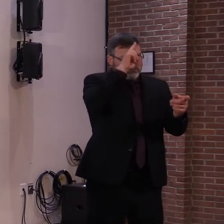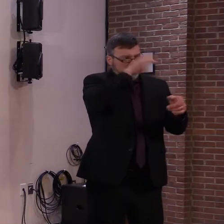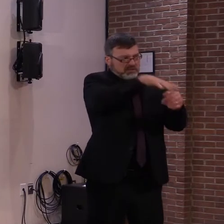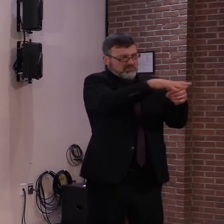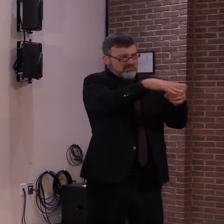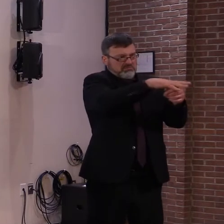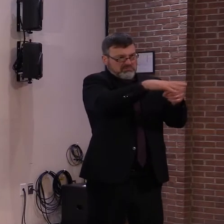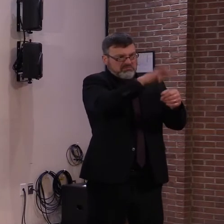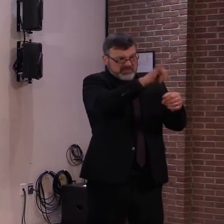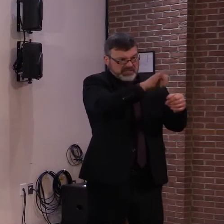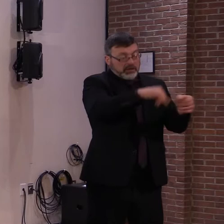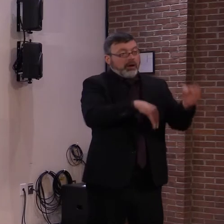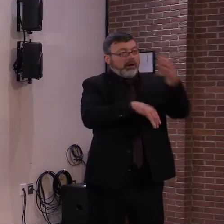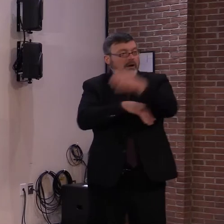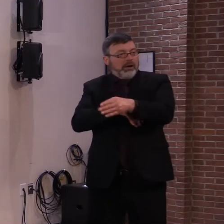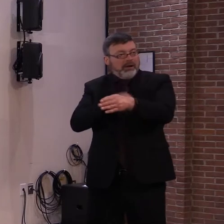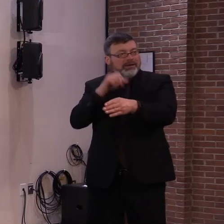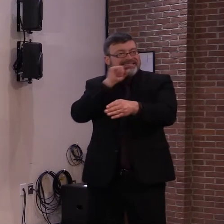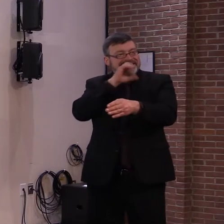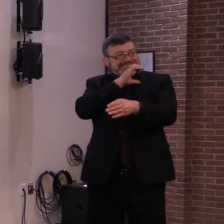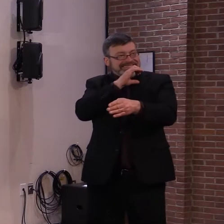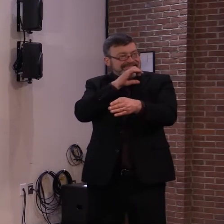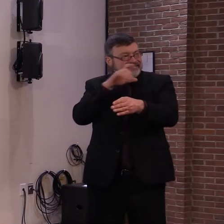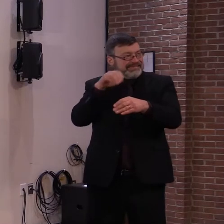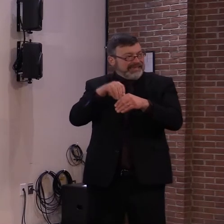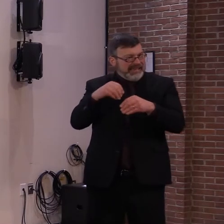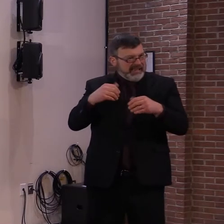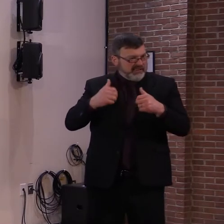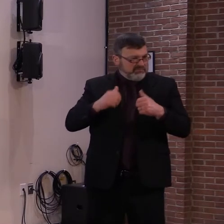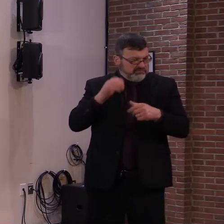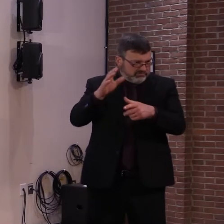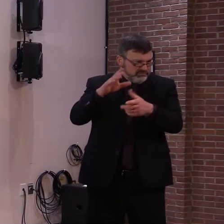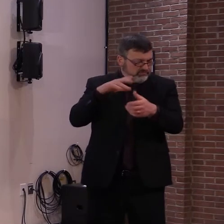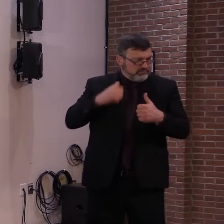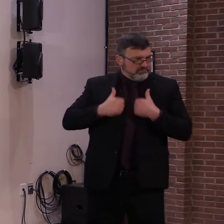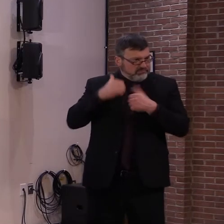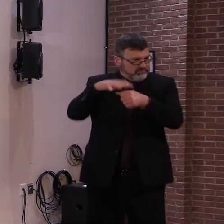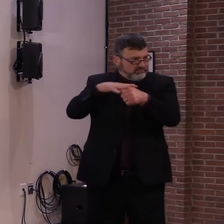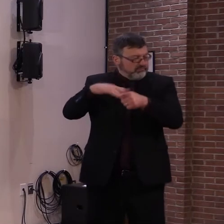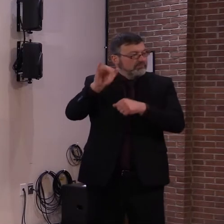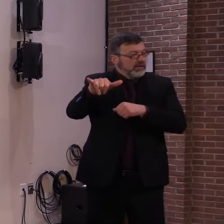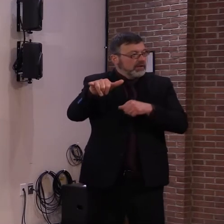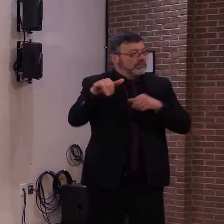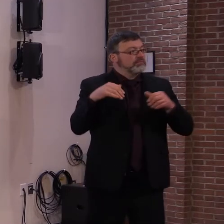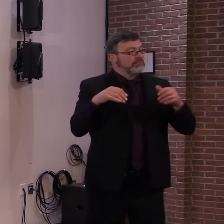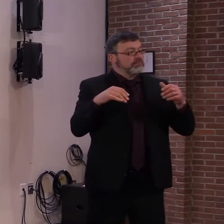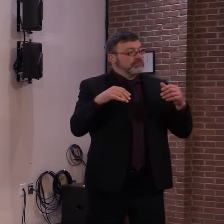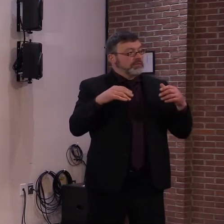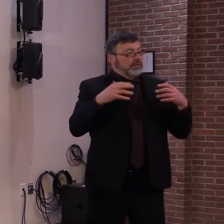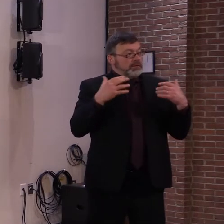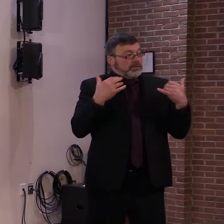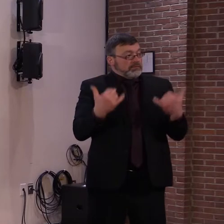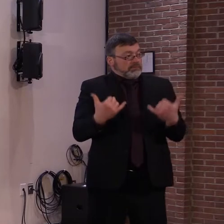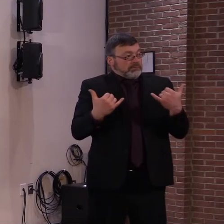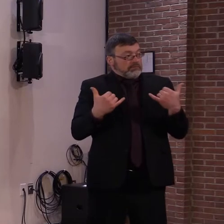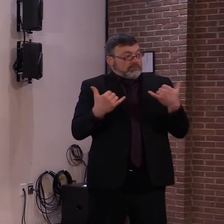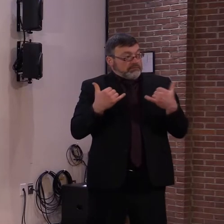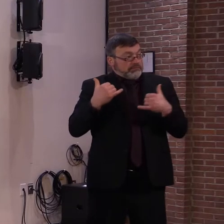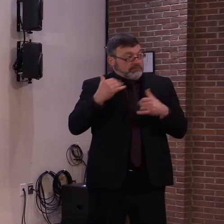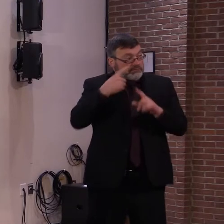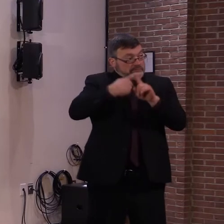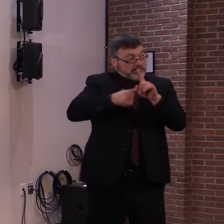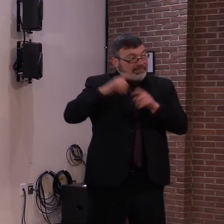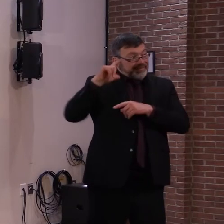our frontline health workers. To date, we have administered nearly 35,000 doses, nearly 30